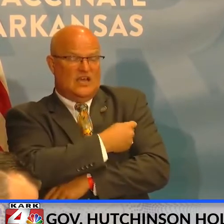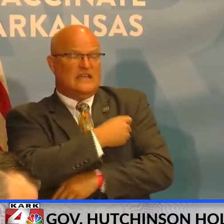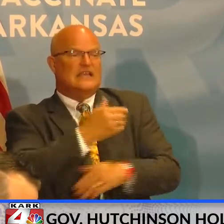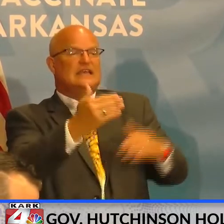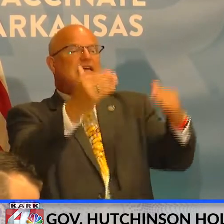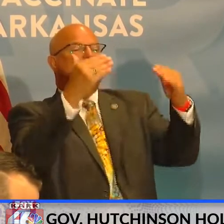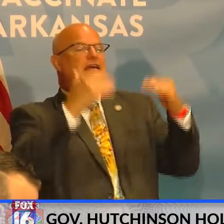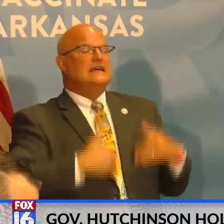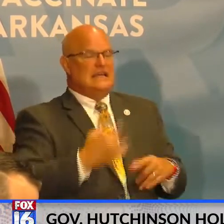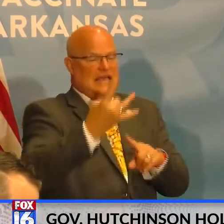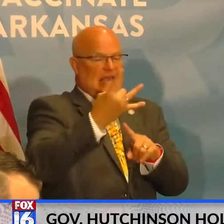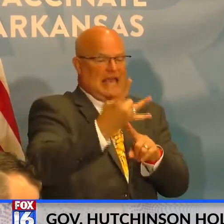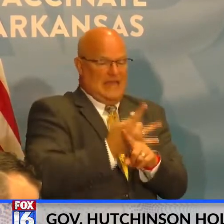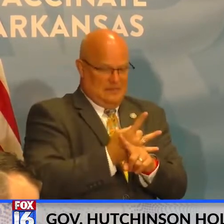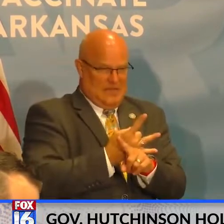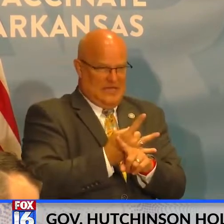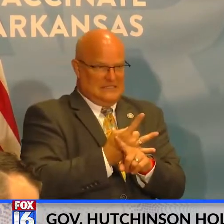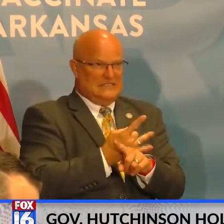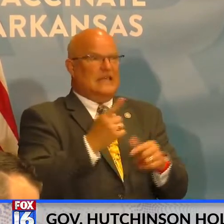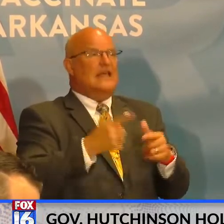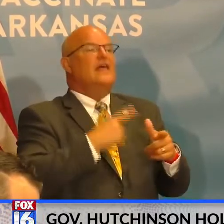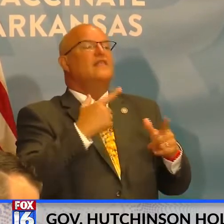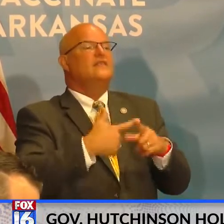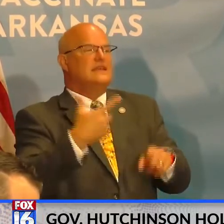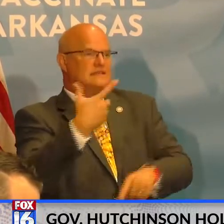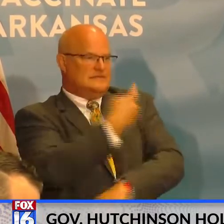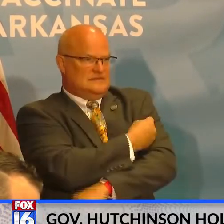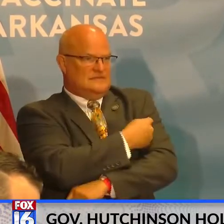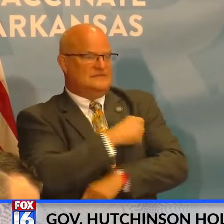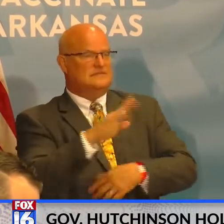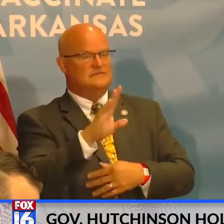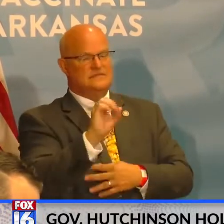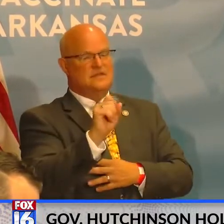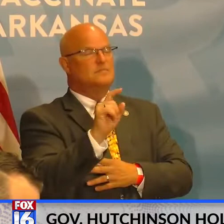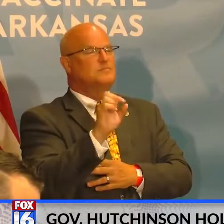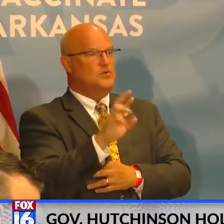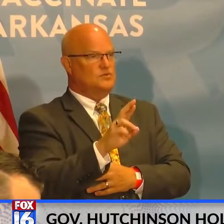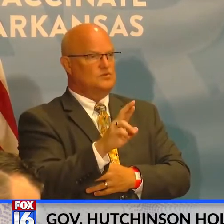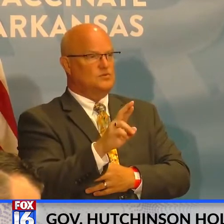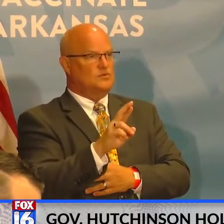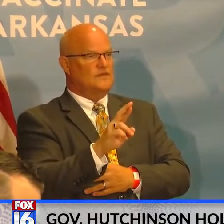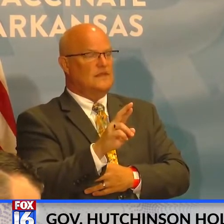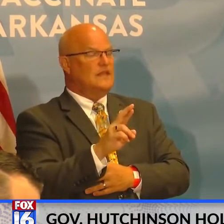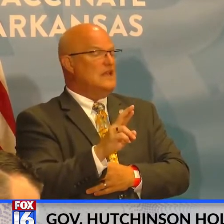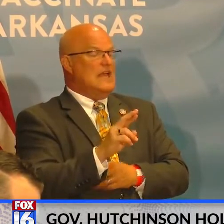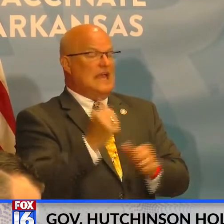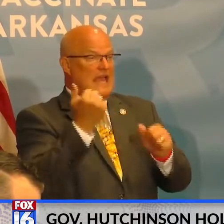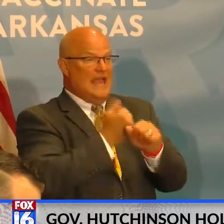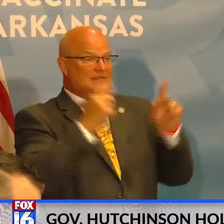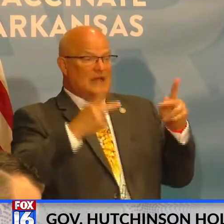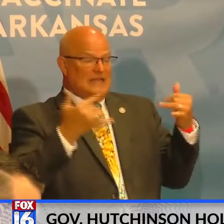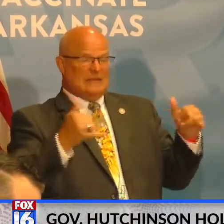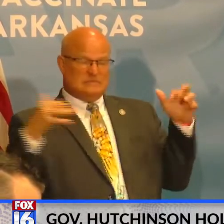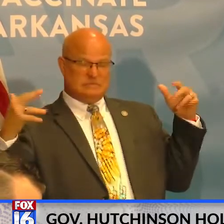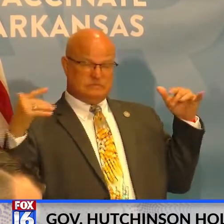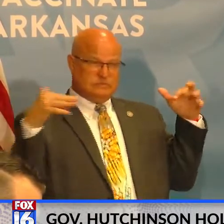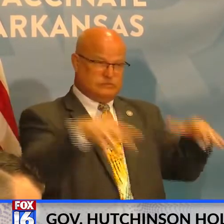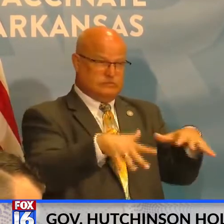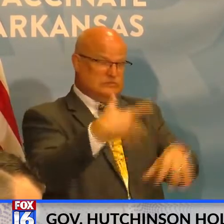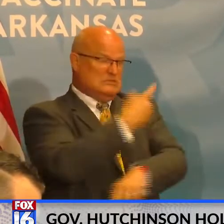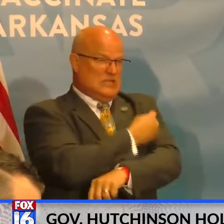for that, which we will discuss in coming weeks. But right now, we don't believe that everybody needs a booster immediately.